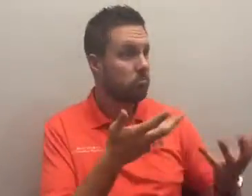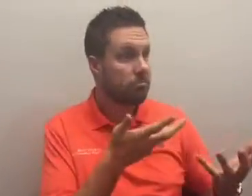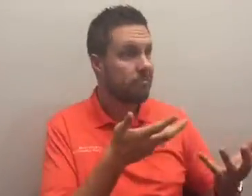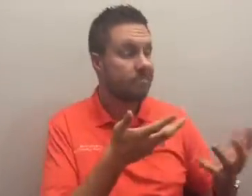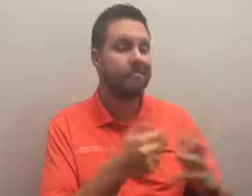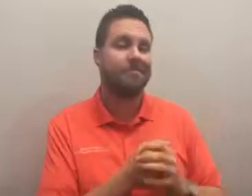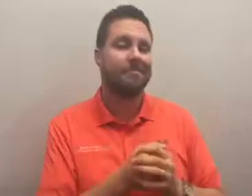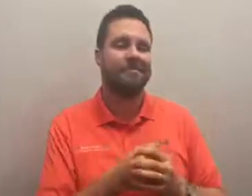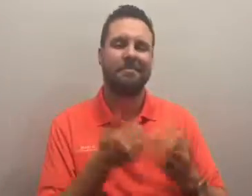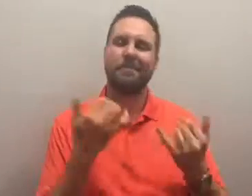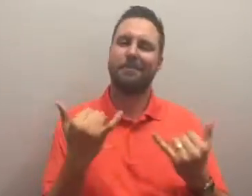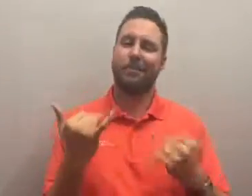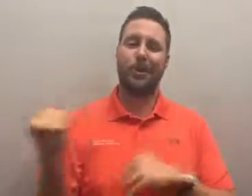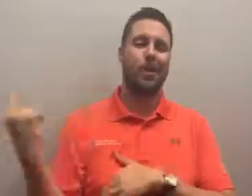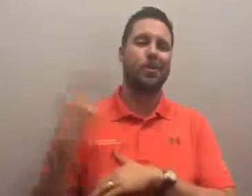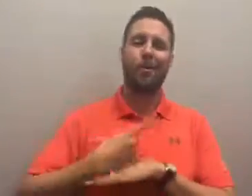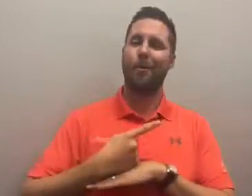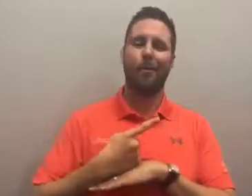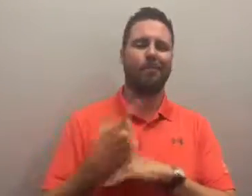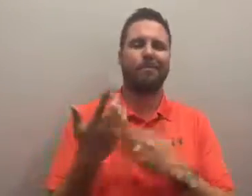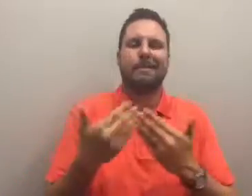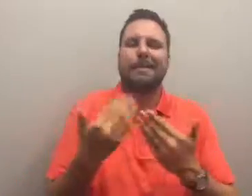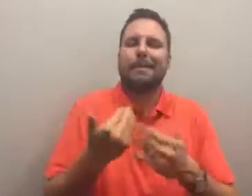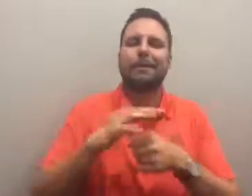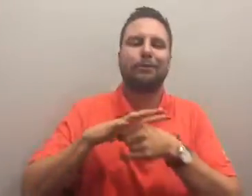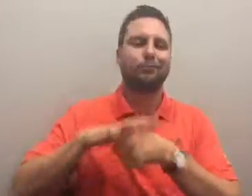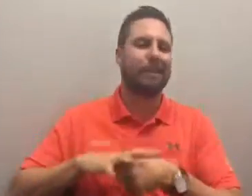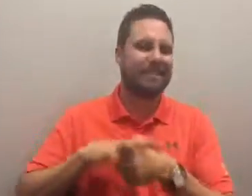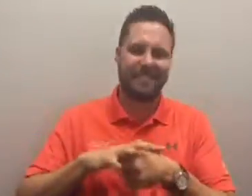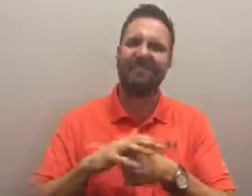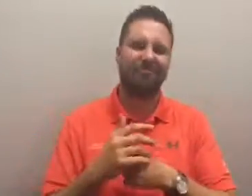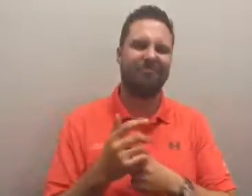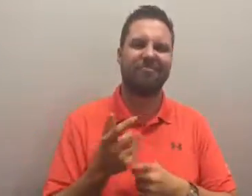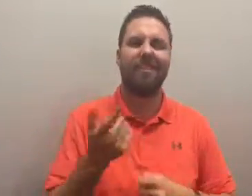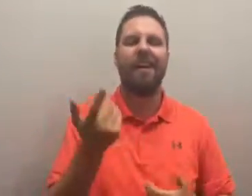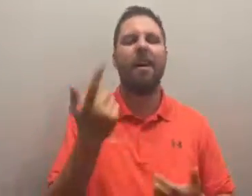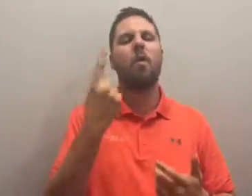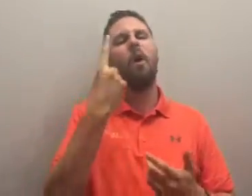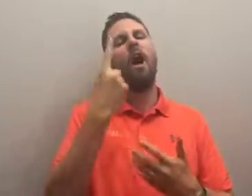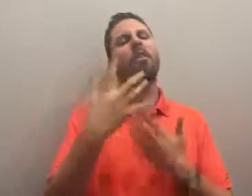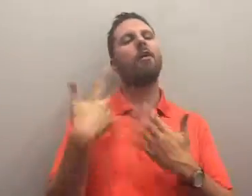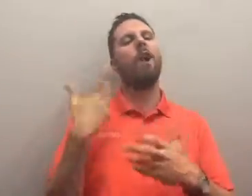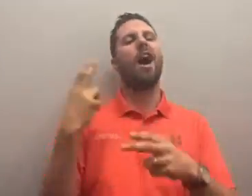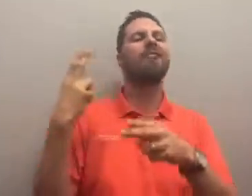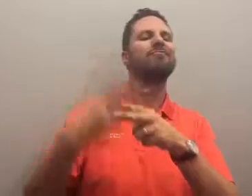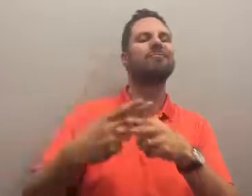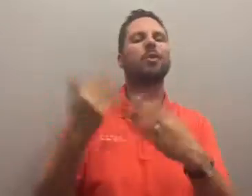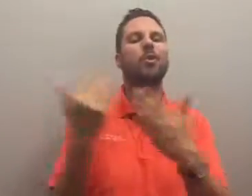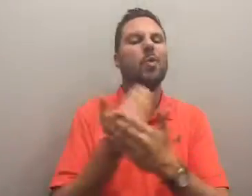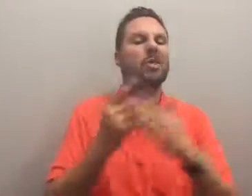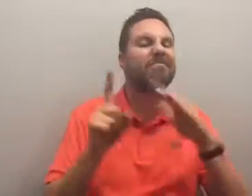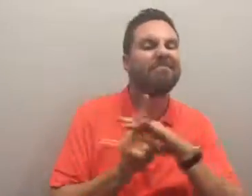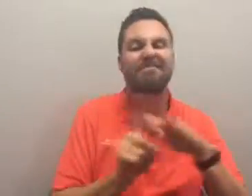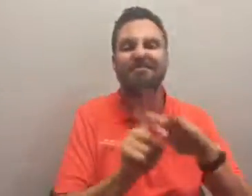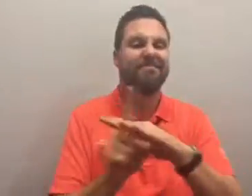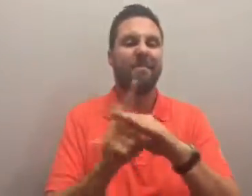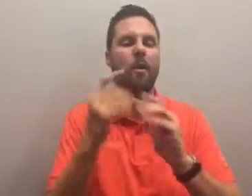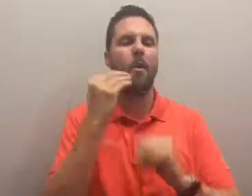you in today's world it is so easy to have stressors so I wanted to highlight some new trends in home automation